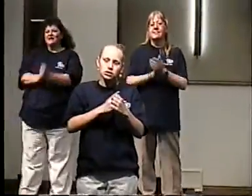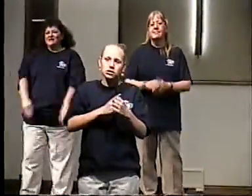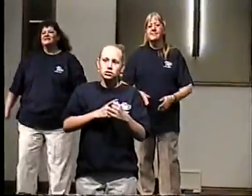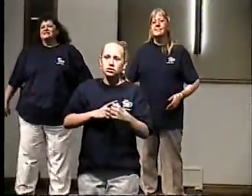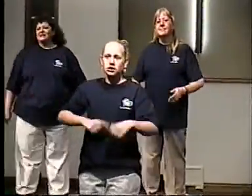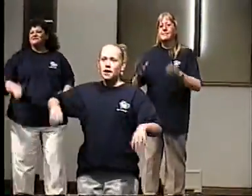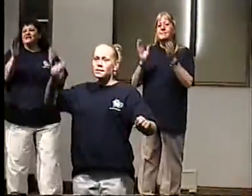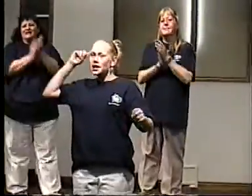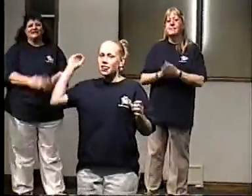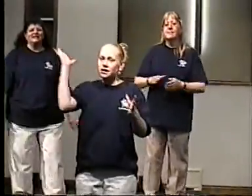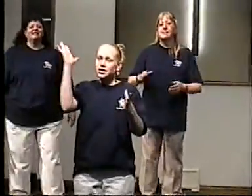believed